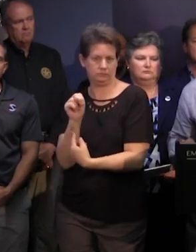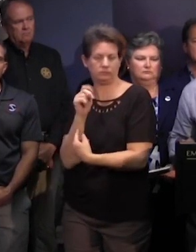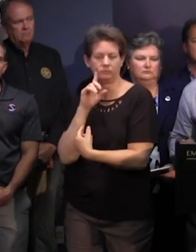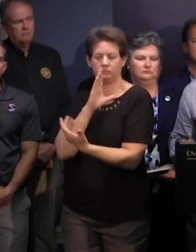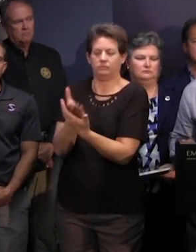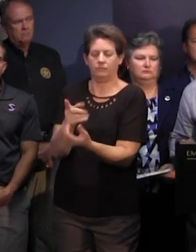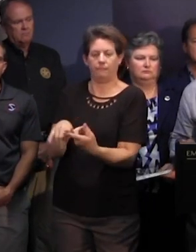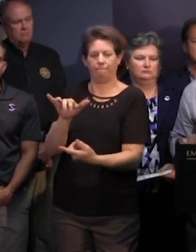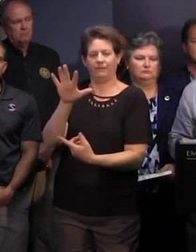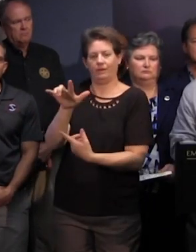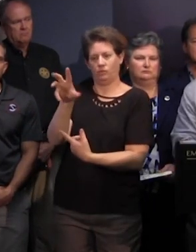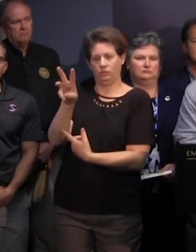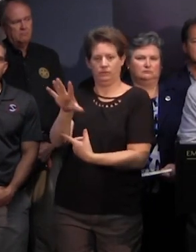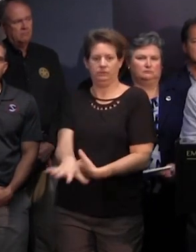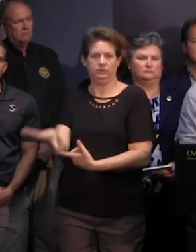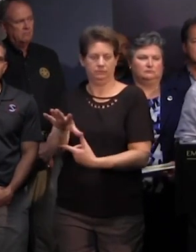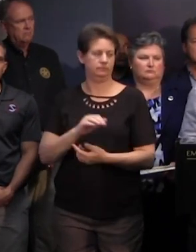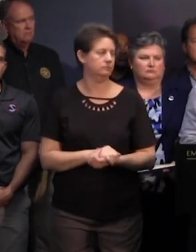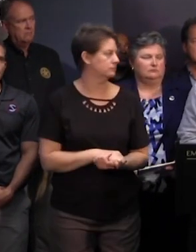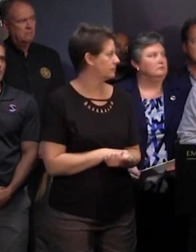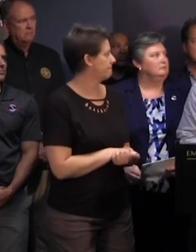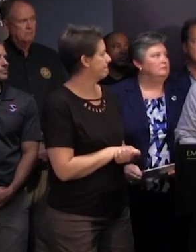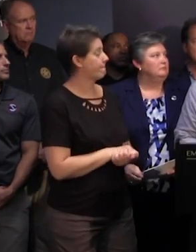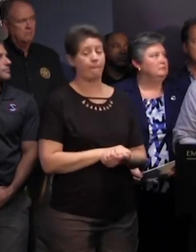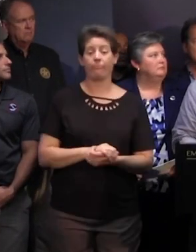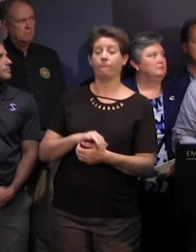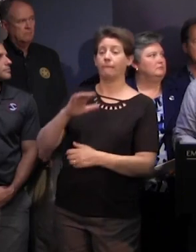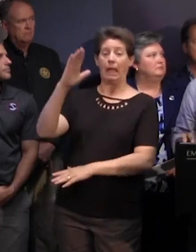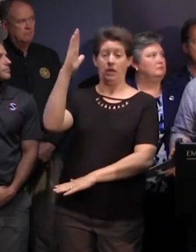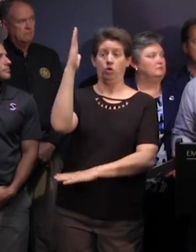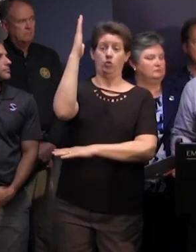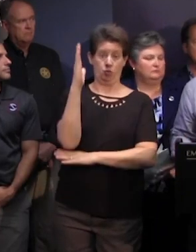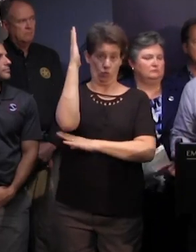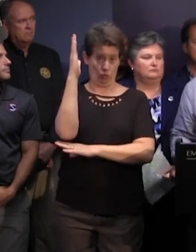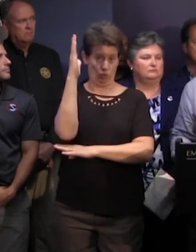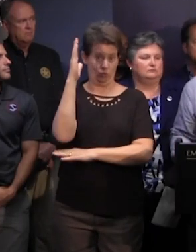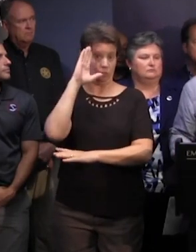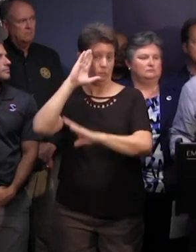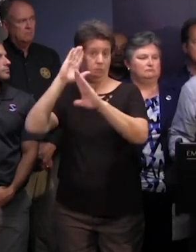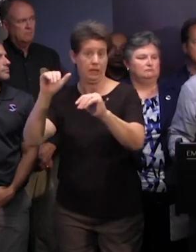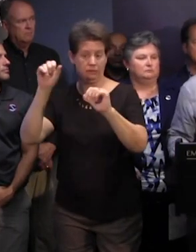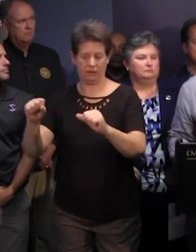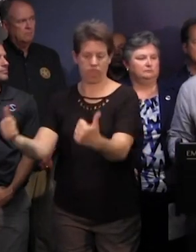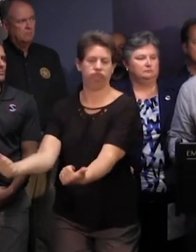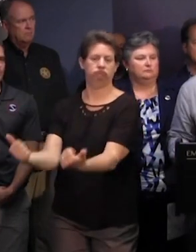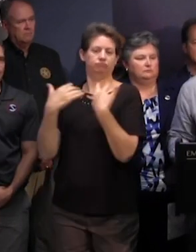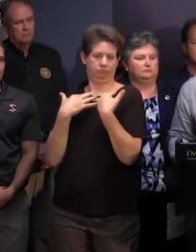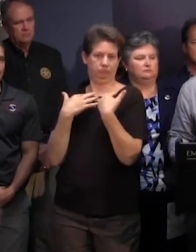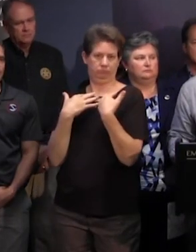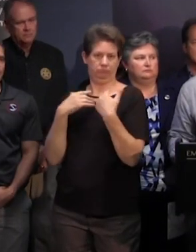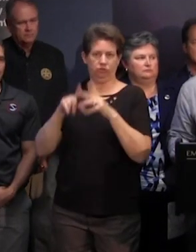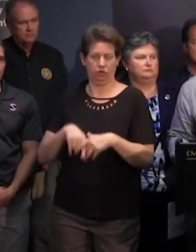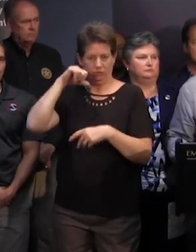-526 interchange but at noon the gate will open in charleston and they can get on and go